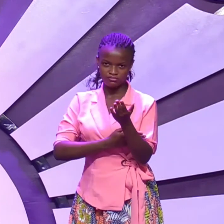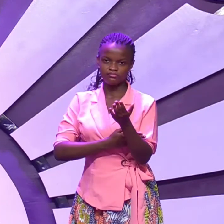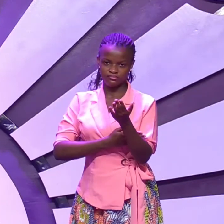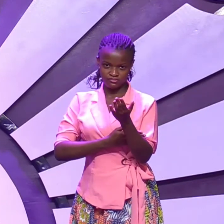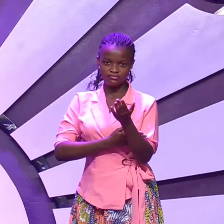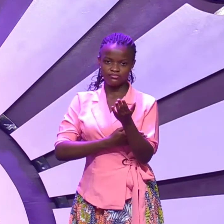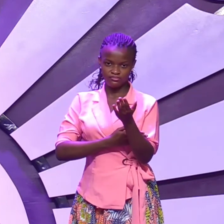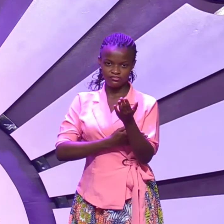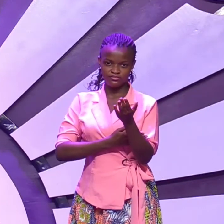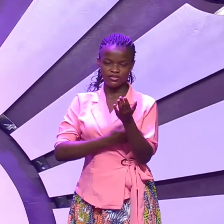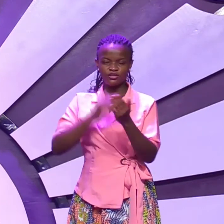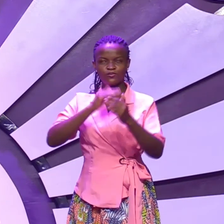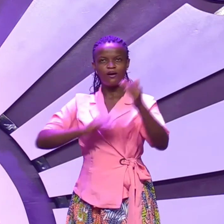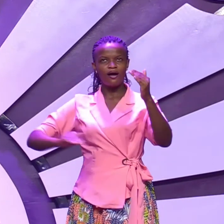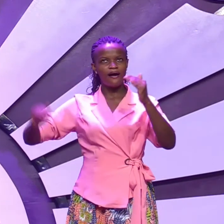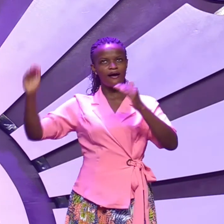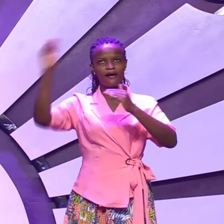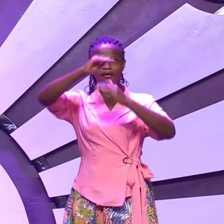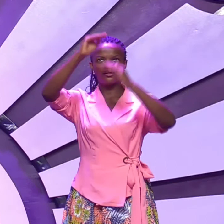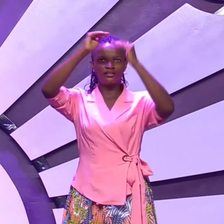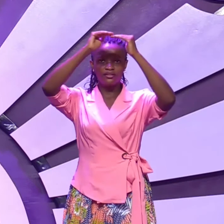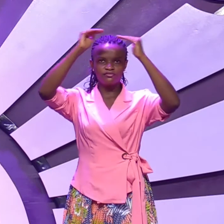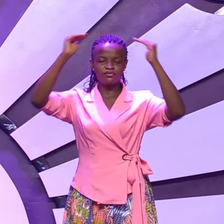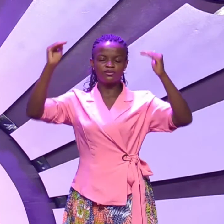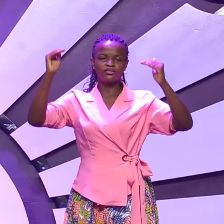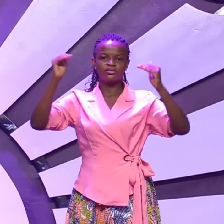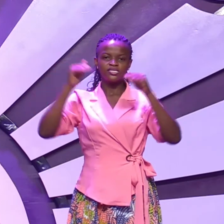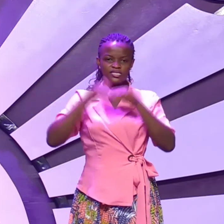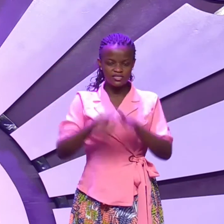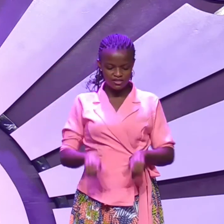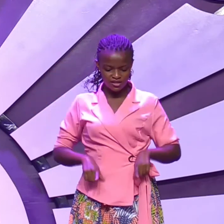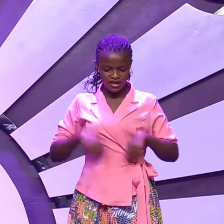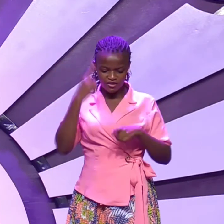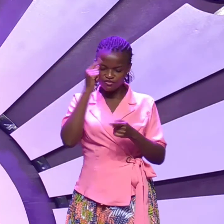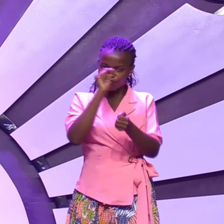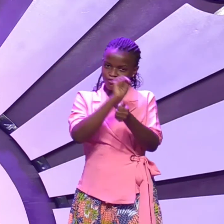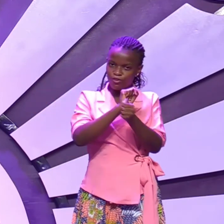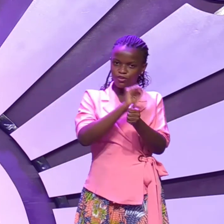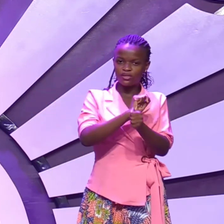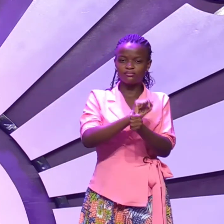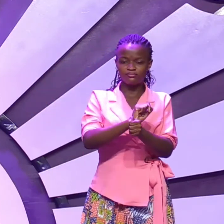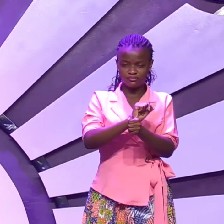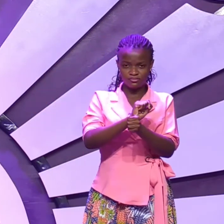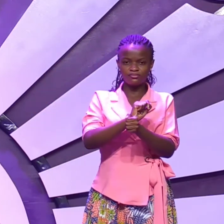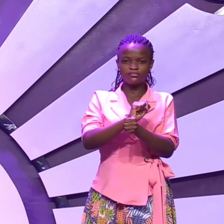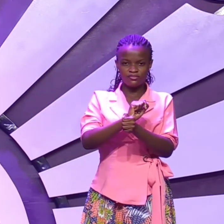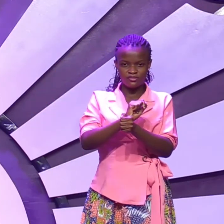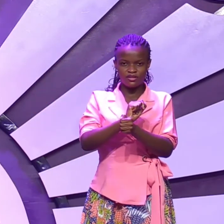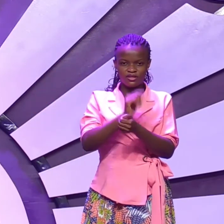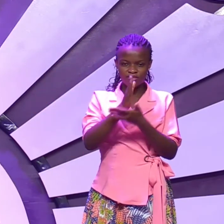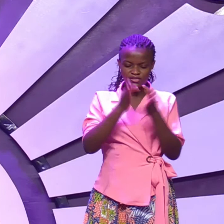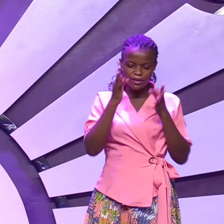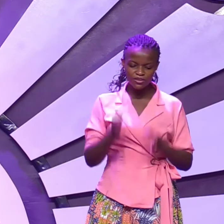to a high level in the life of Paul there are things he